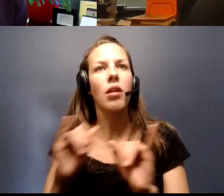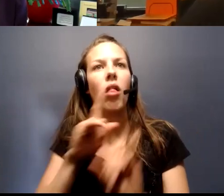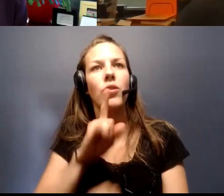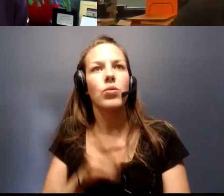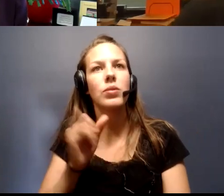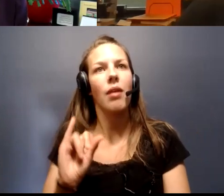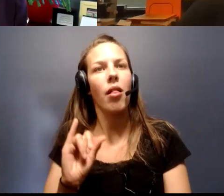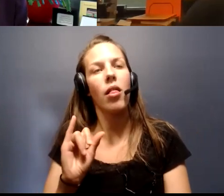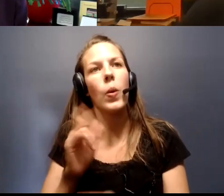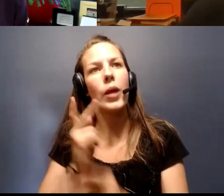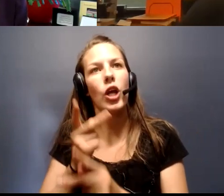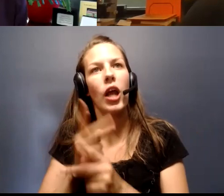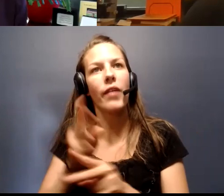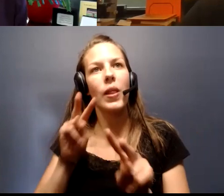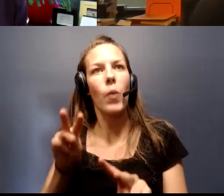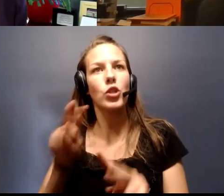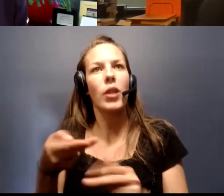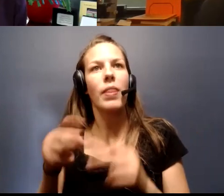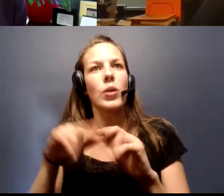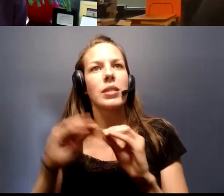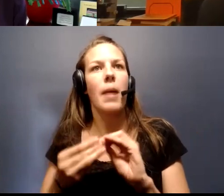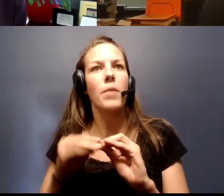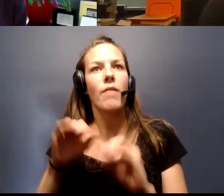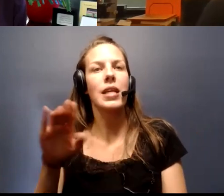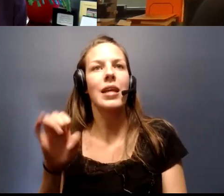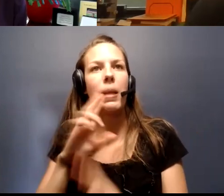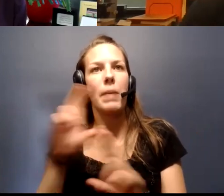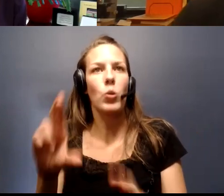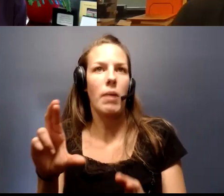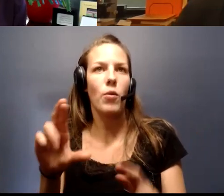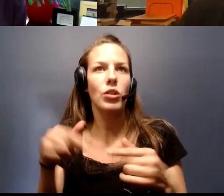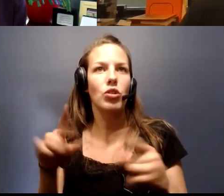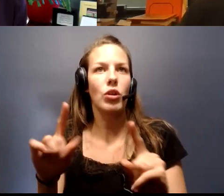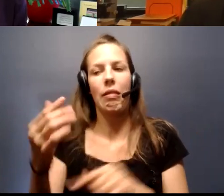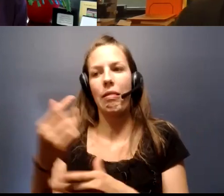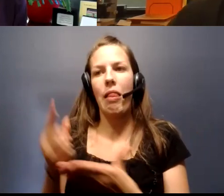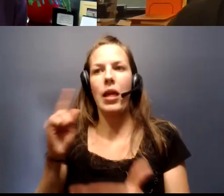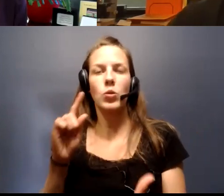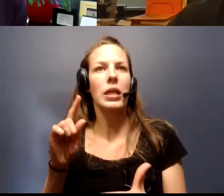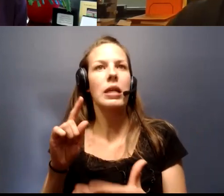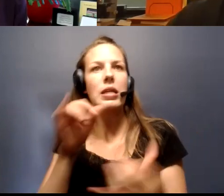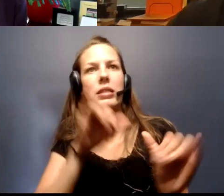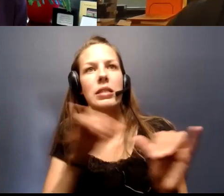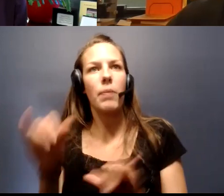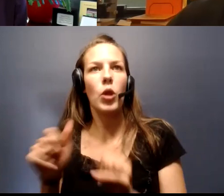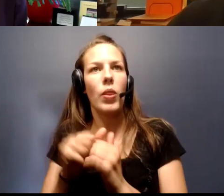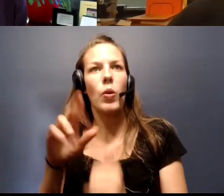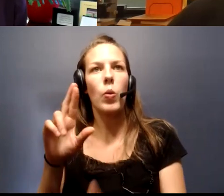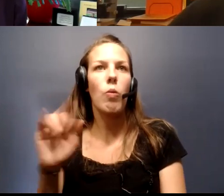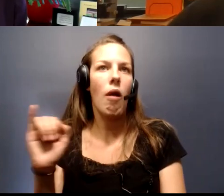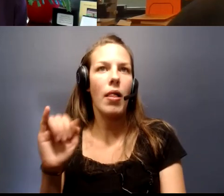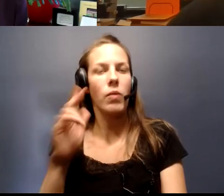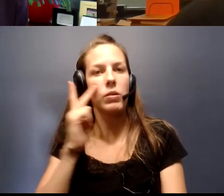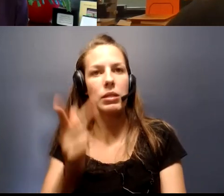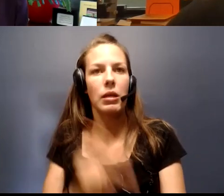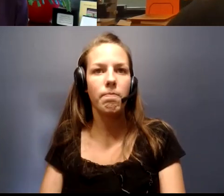are carefully watching an increase in the number of cases being reported during the last week, similar to what Rock Island County is seeing.